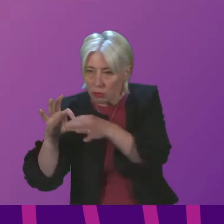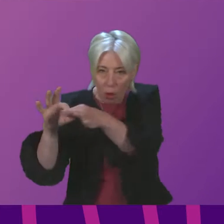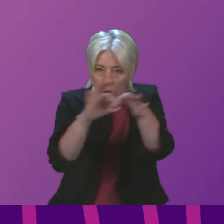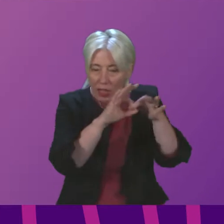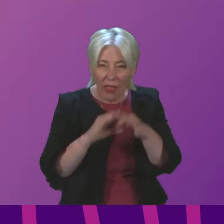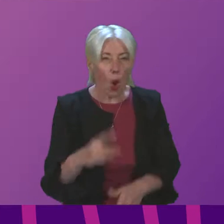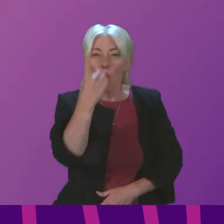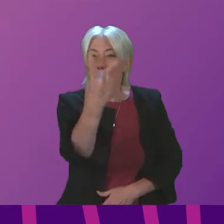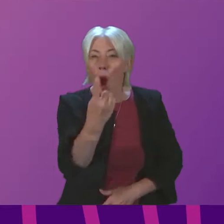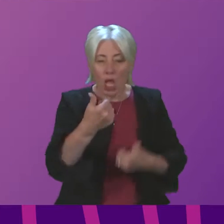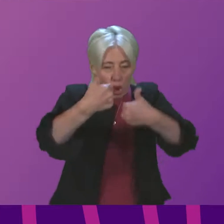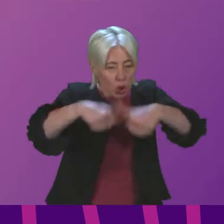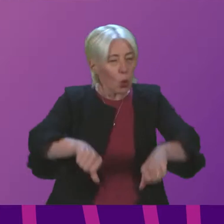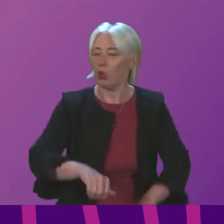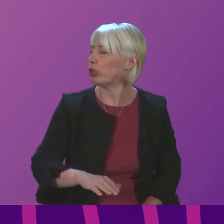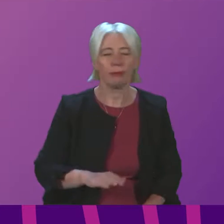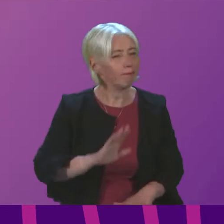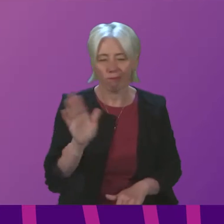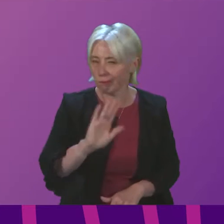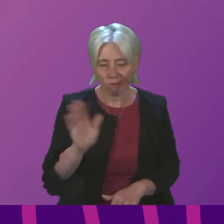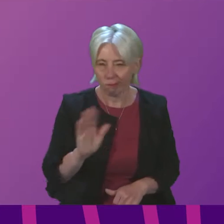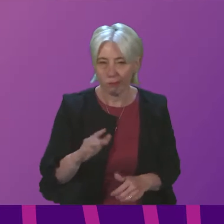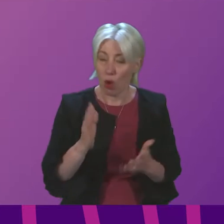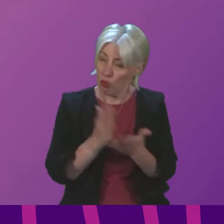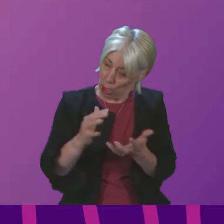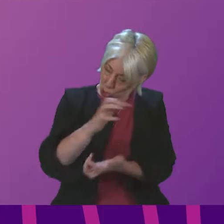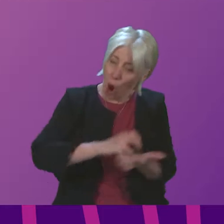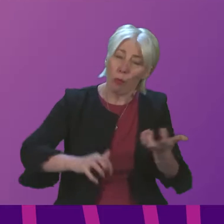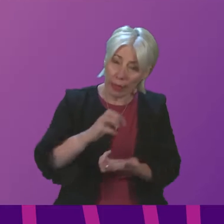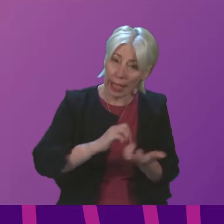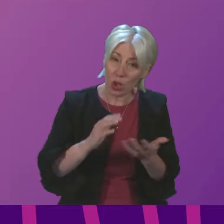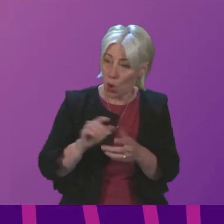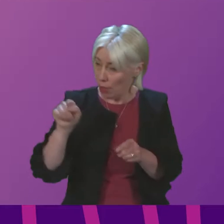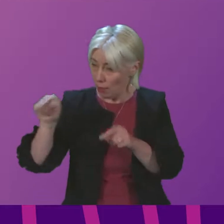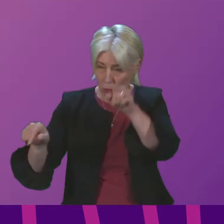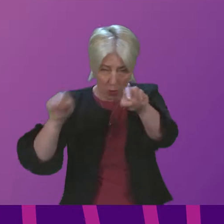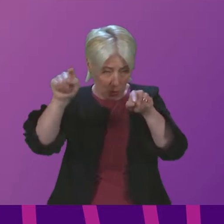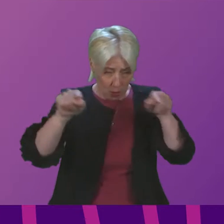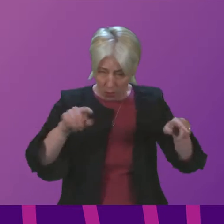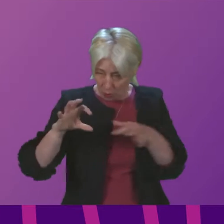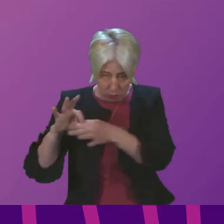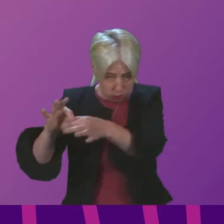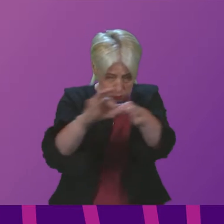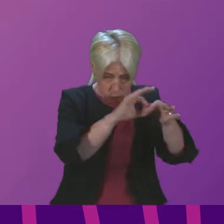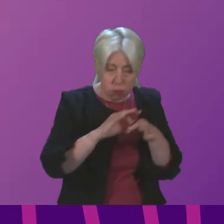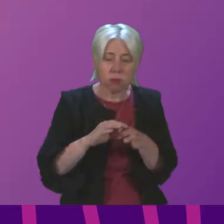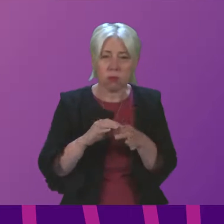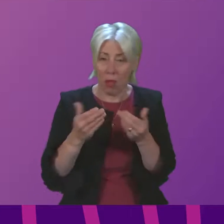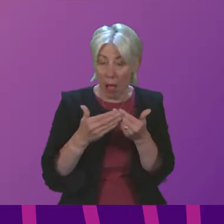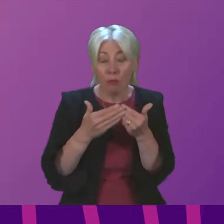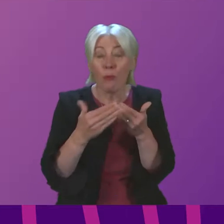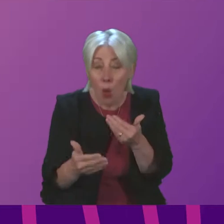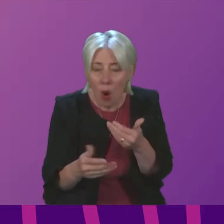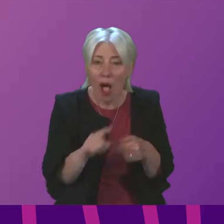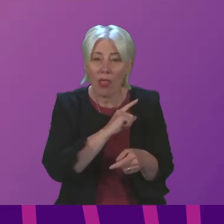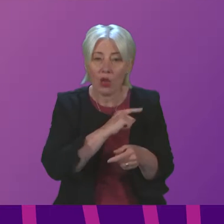one single solution here to this really complex issue. We have to do all of these things and more, and that's why the prevention